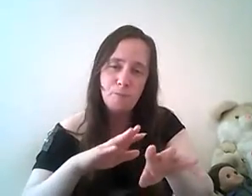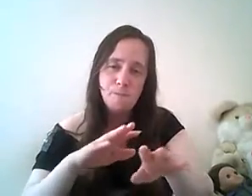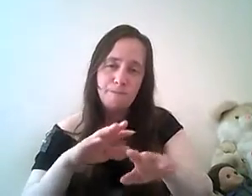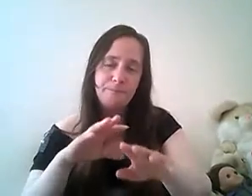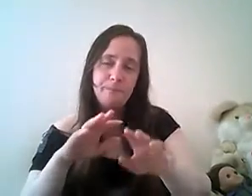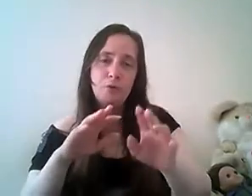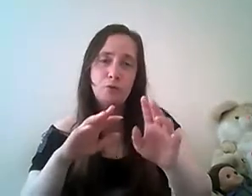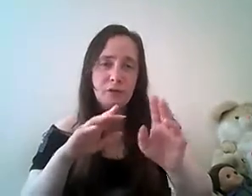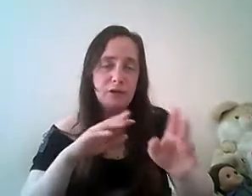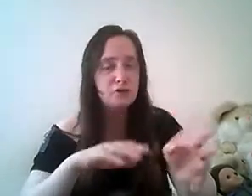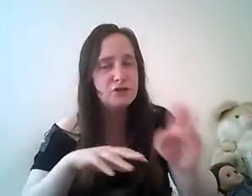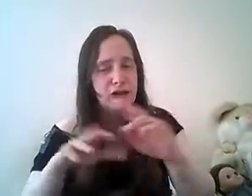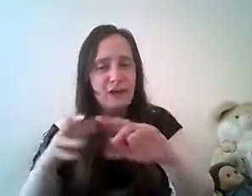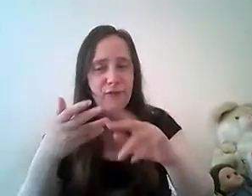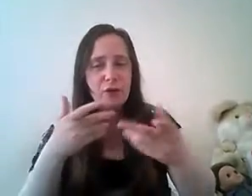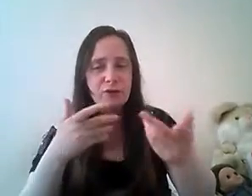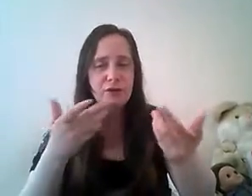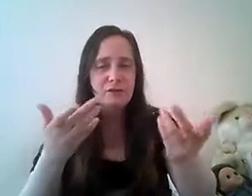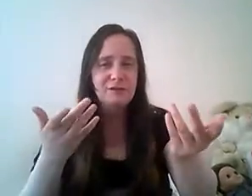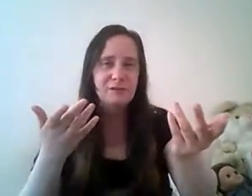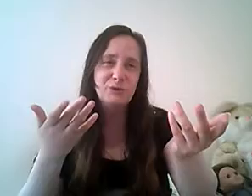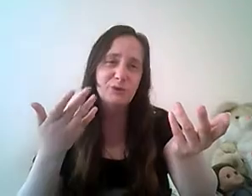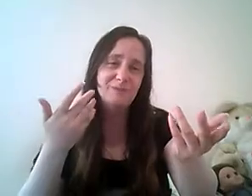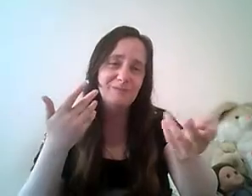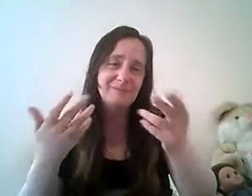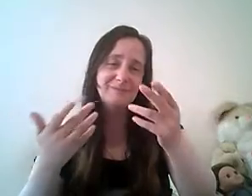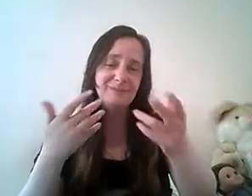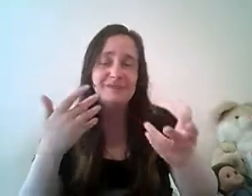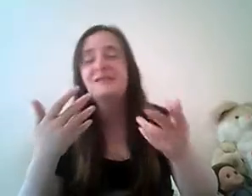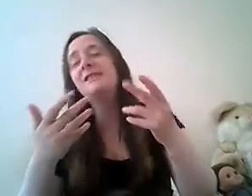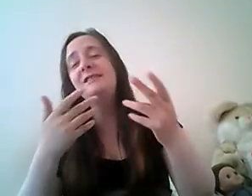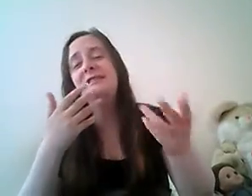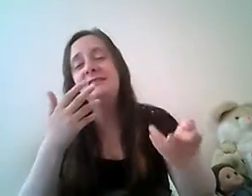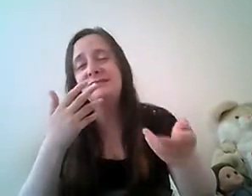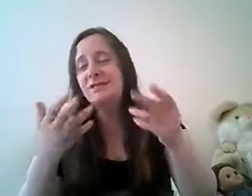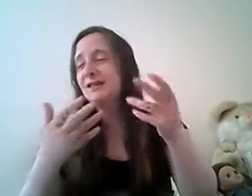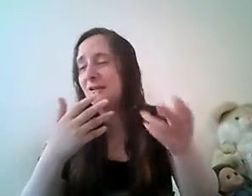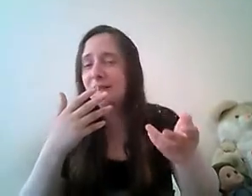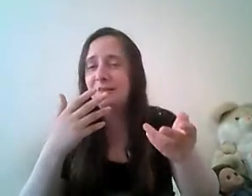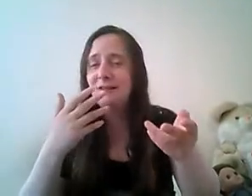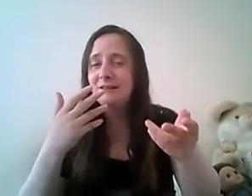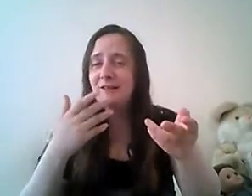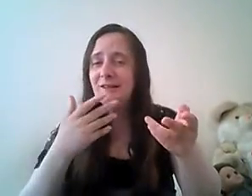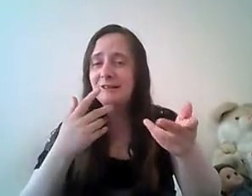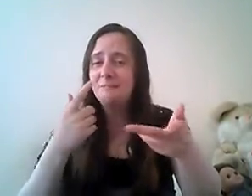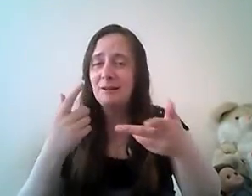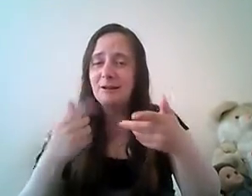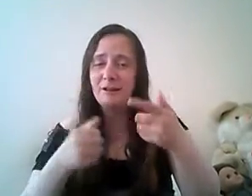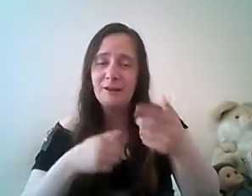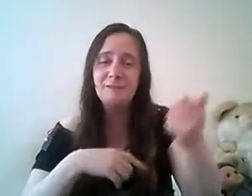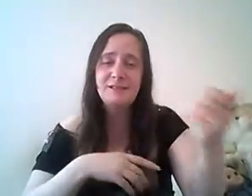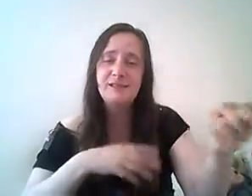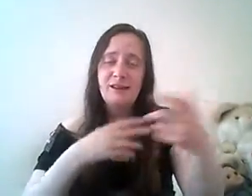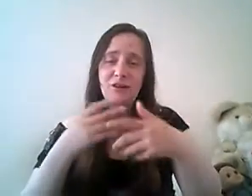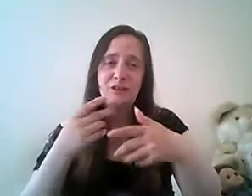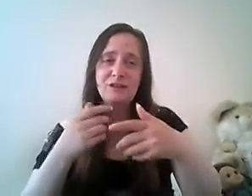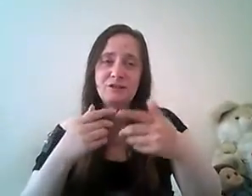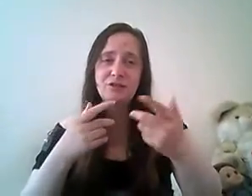him so he could cheat off her so she did cheat by letting him see her answers